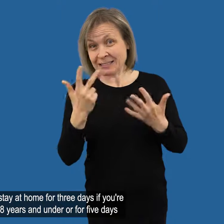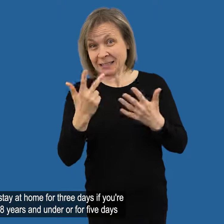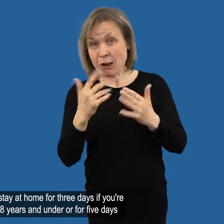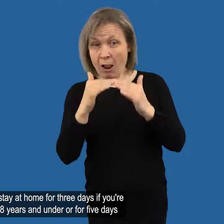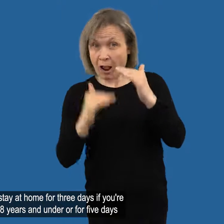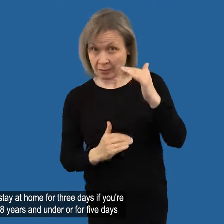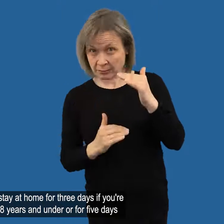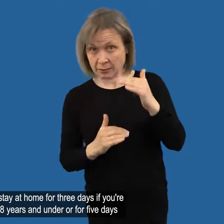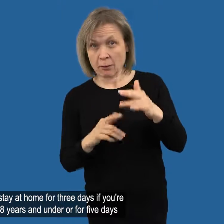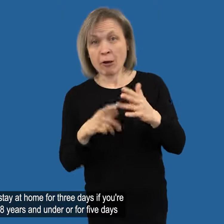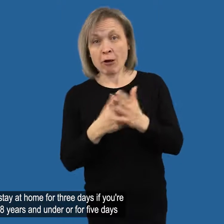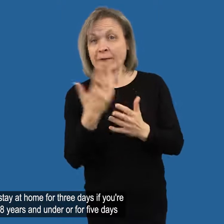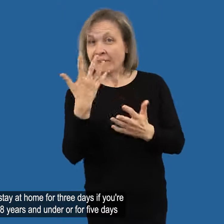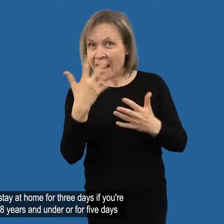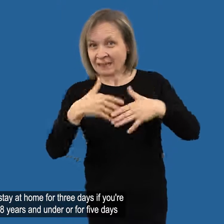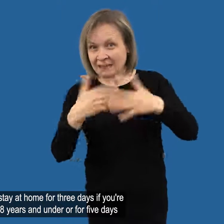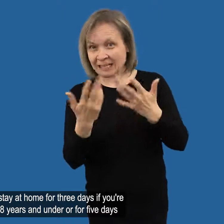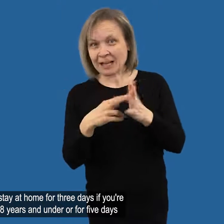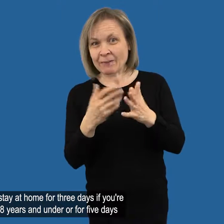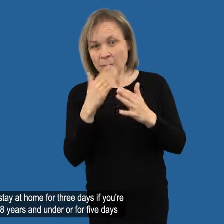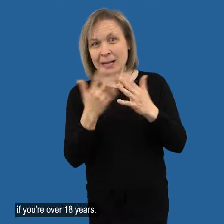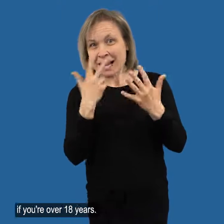or for 5 days if you're over 18 years.